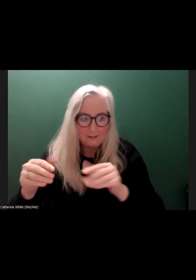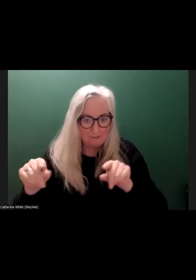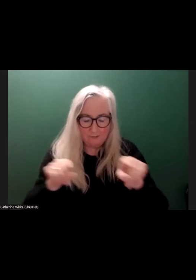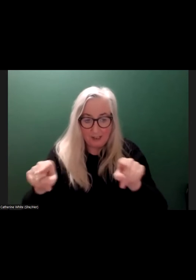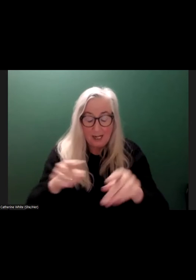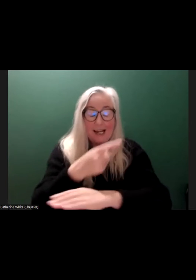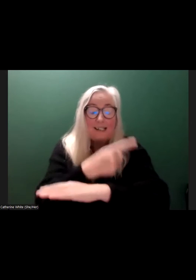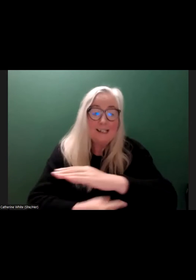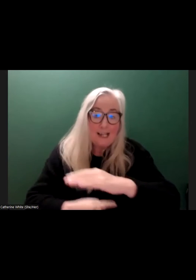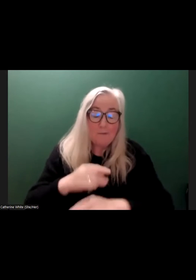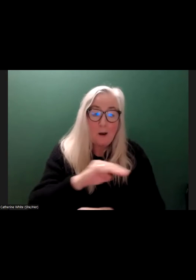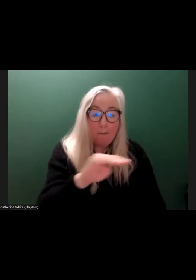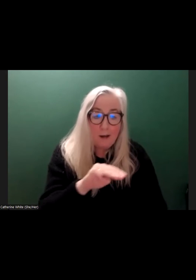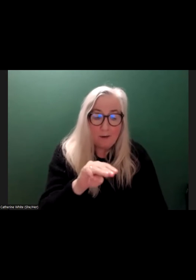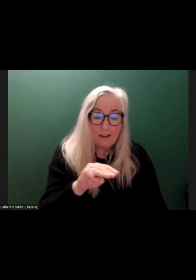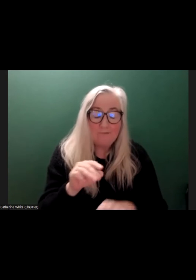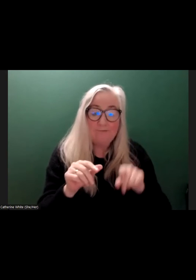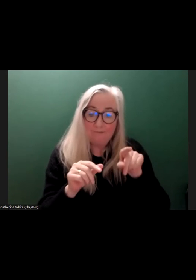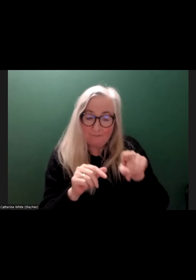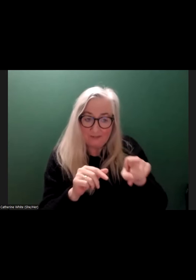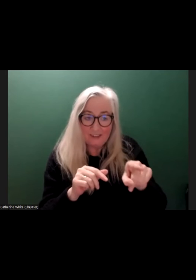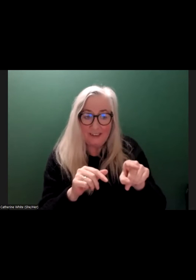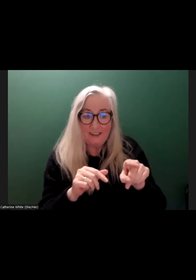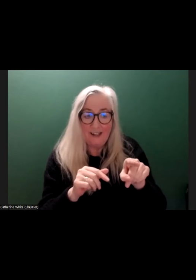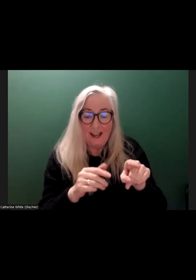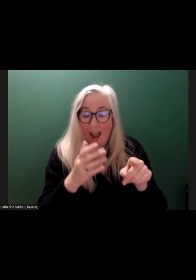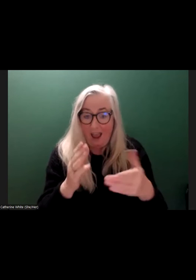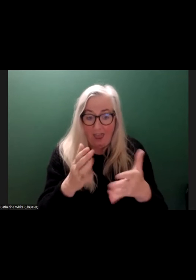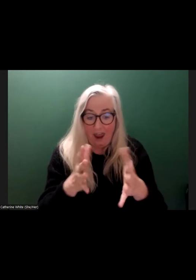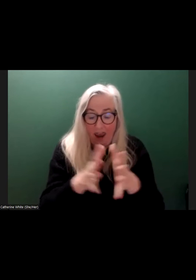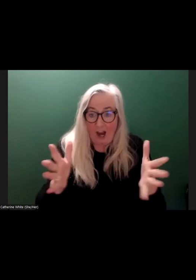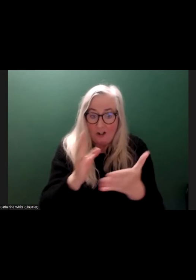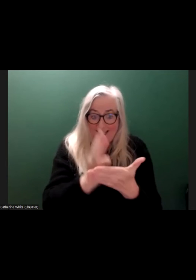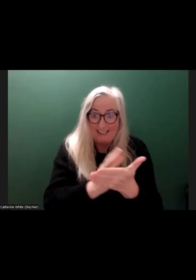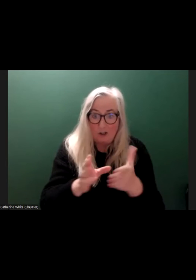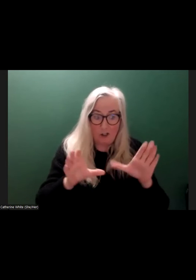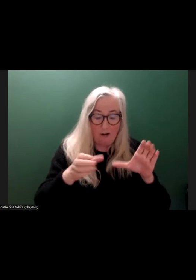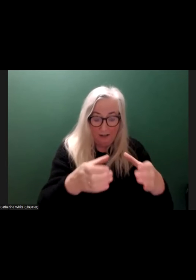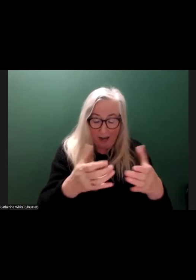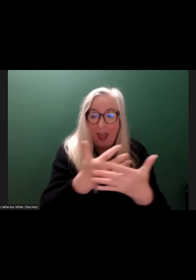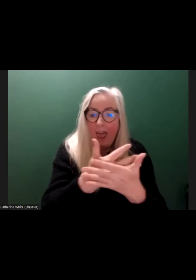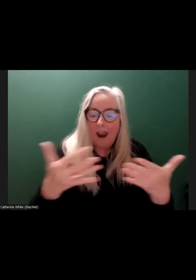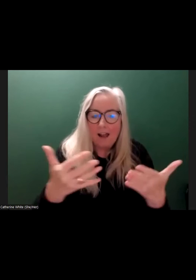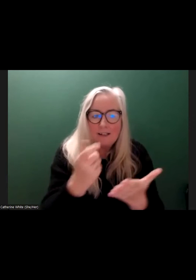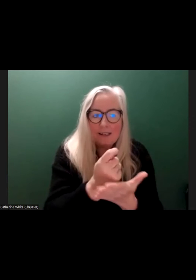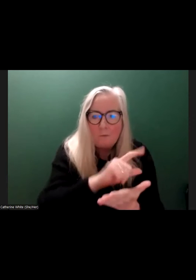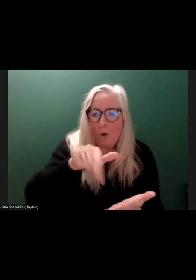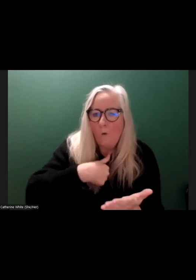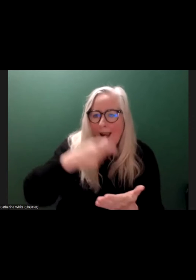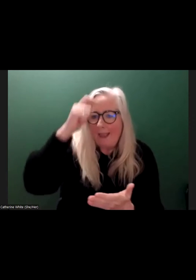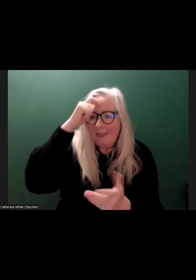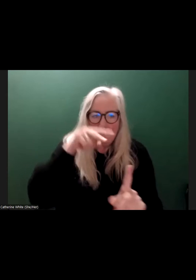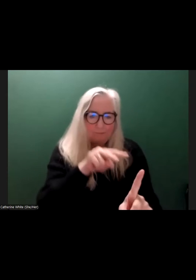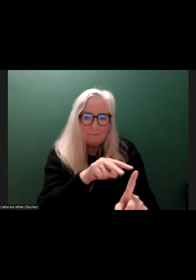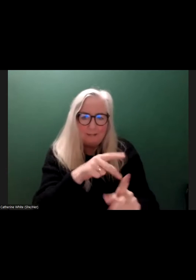Disabled people are against a large sector. A lot of the time, we think of disabled people